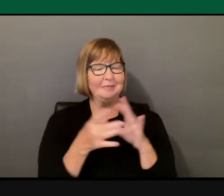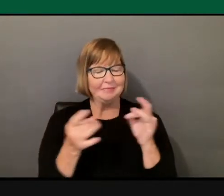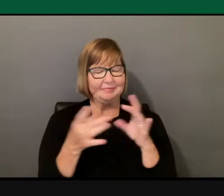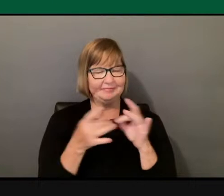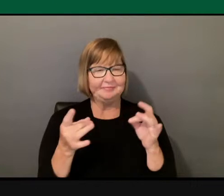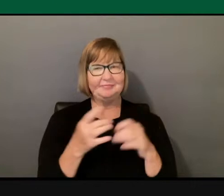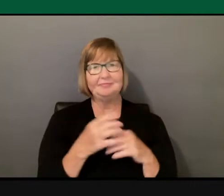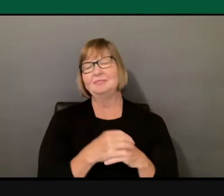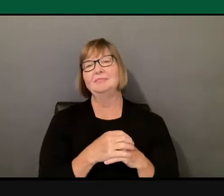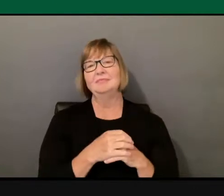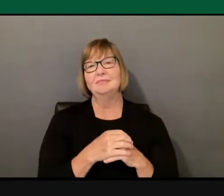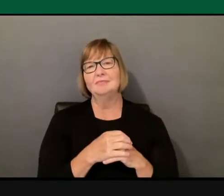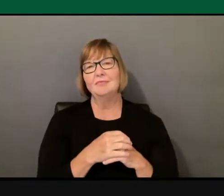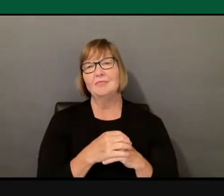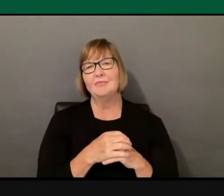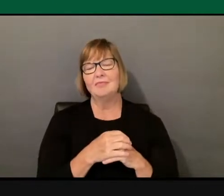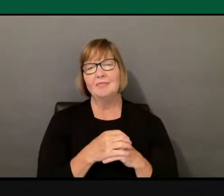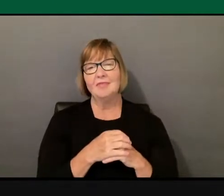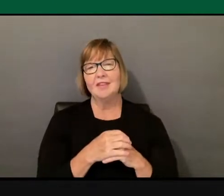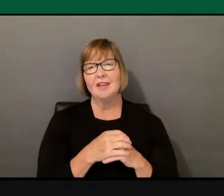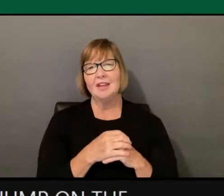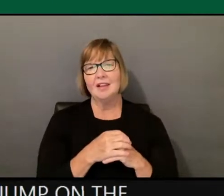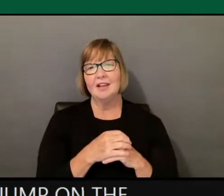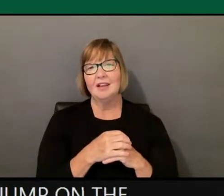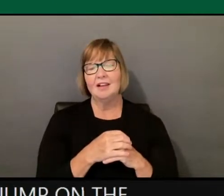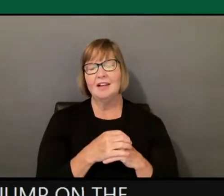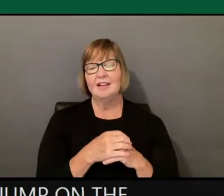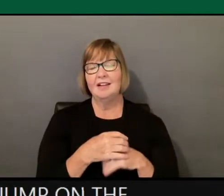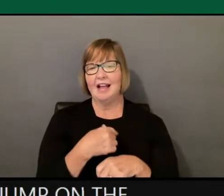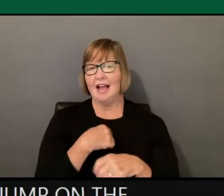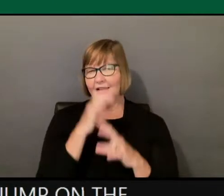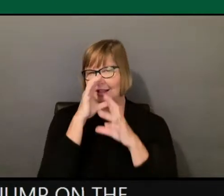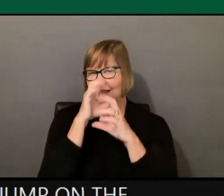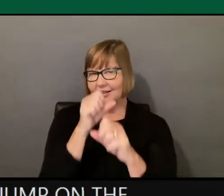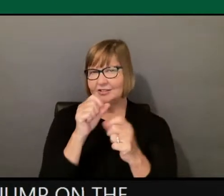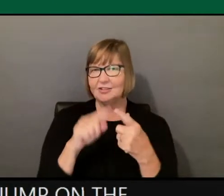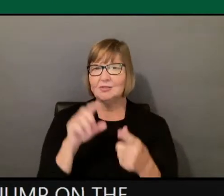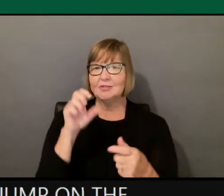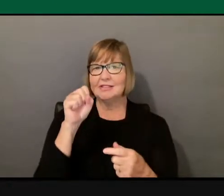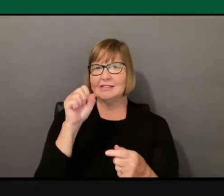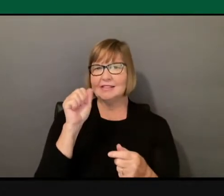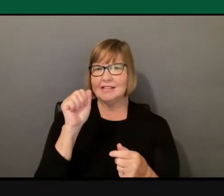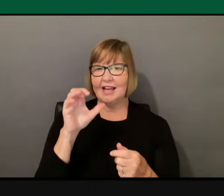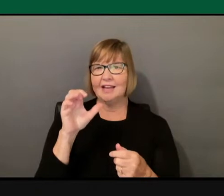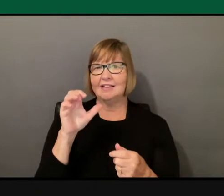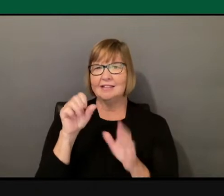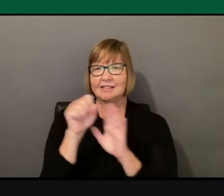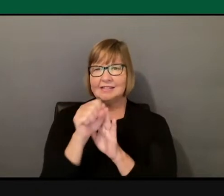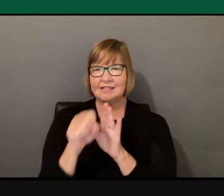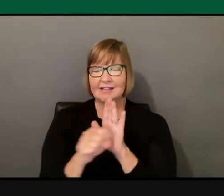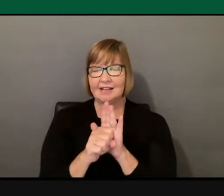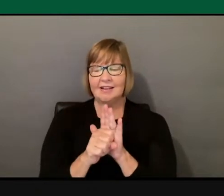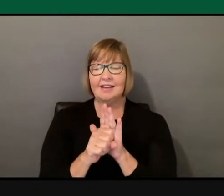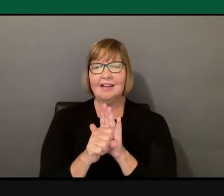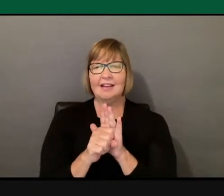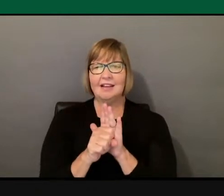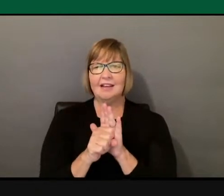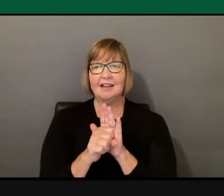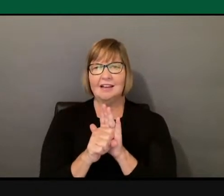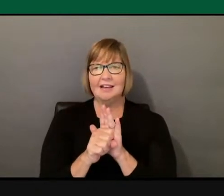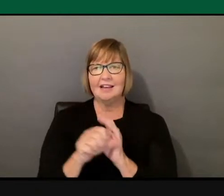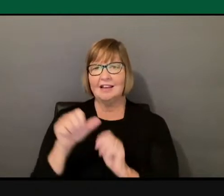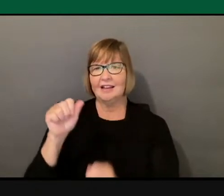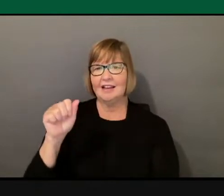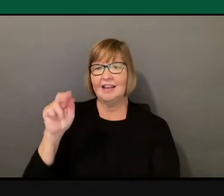that, one of the things that attracted me to Sac State was the Anchor University